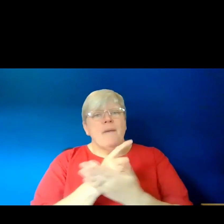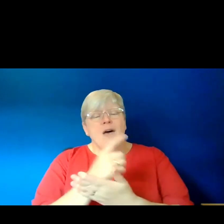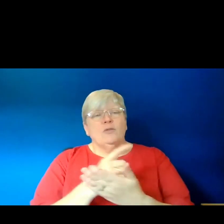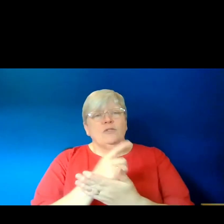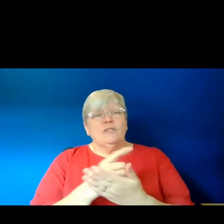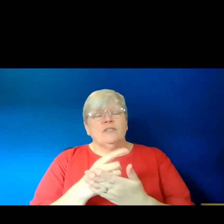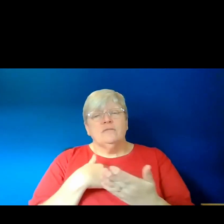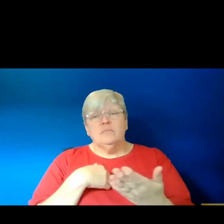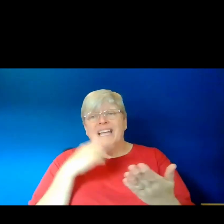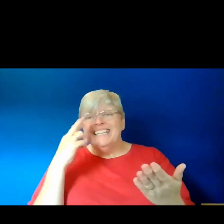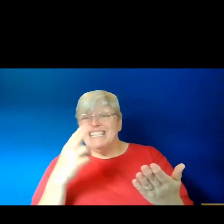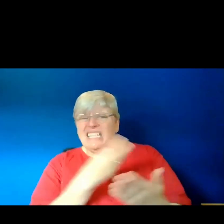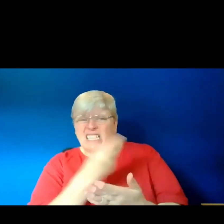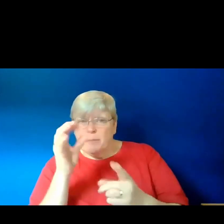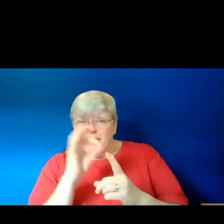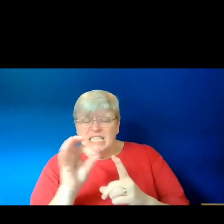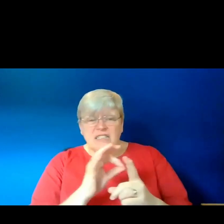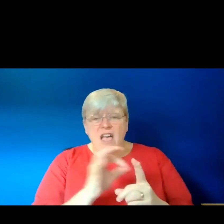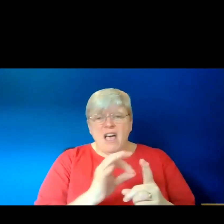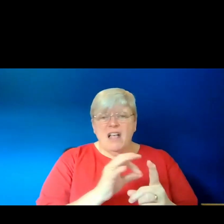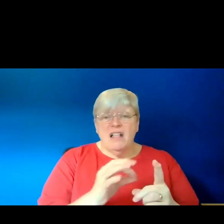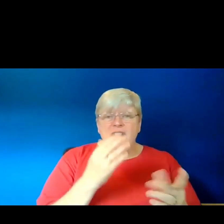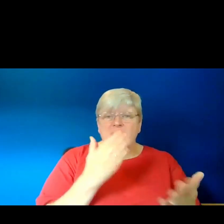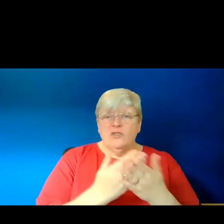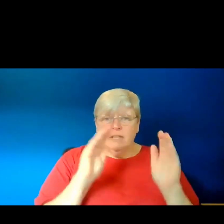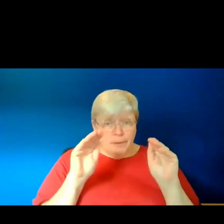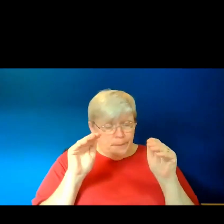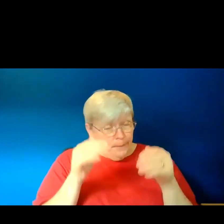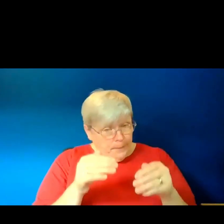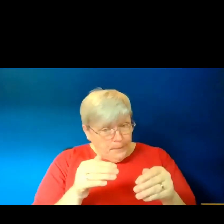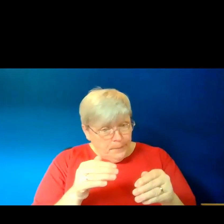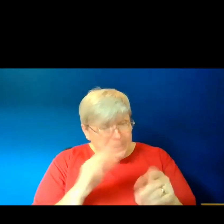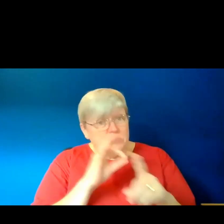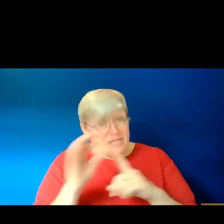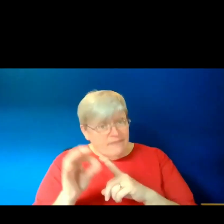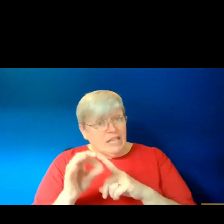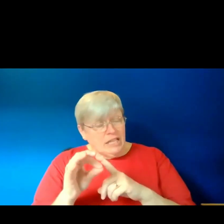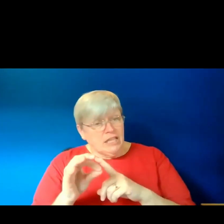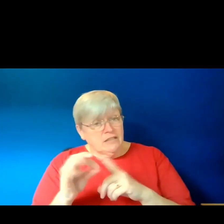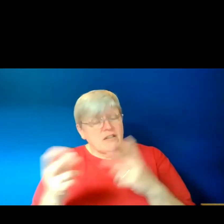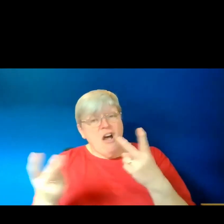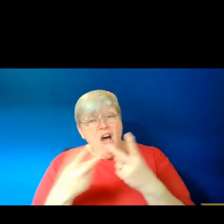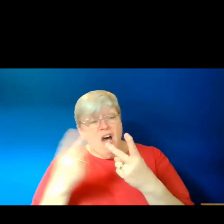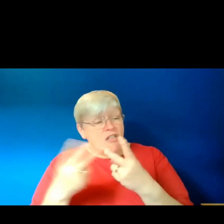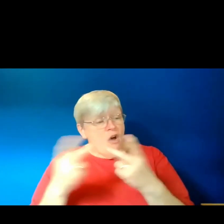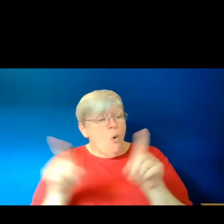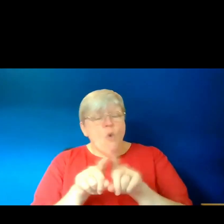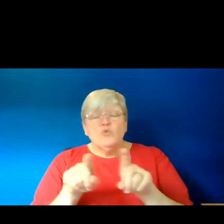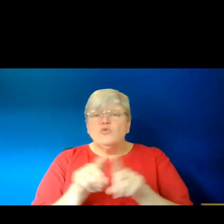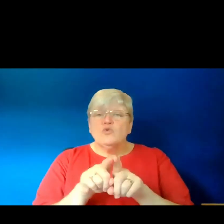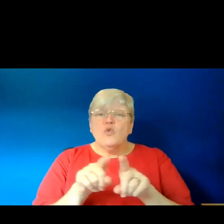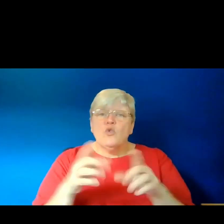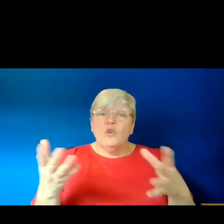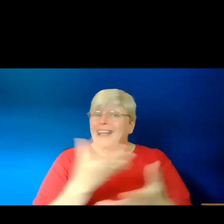you might notice that some of the details are very concentrated and specific, but there are also big